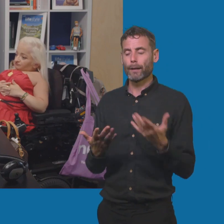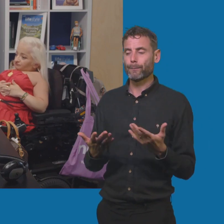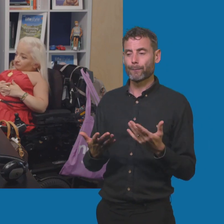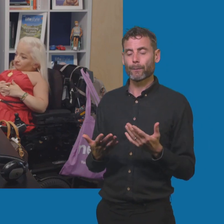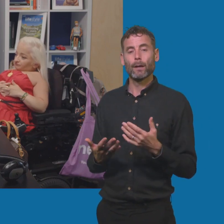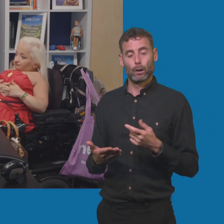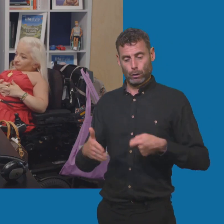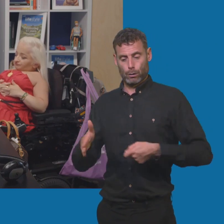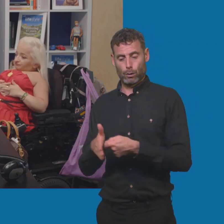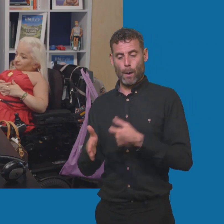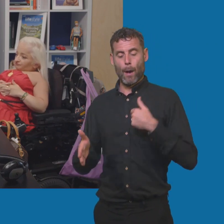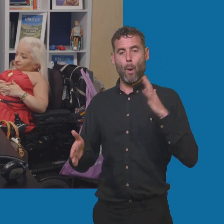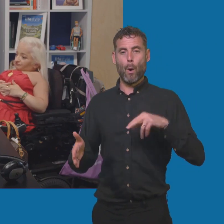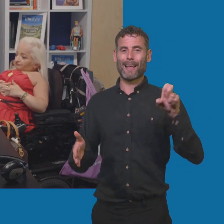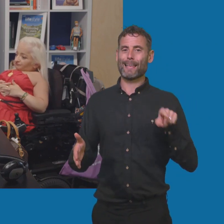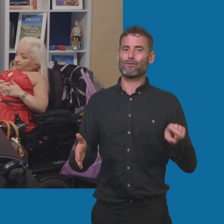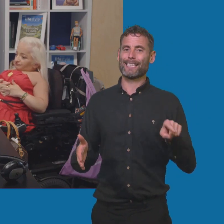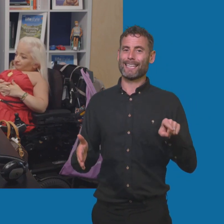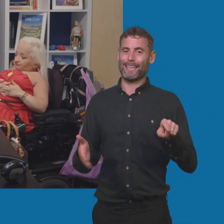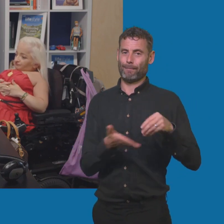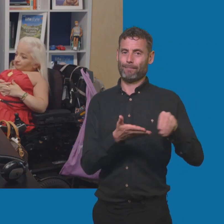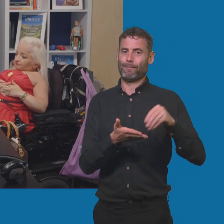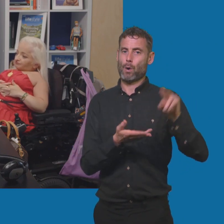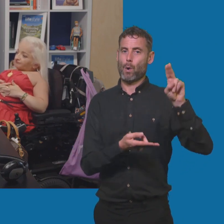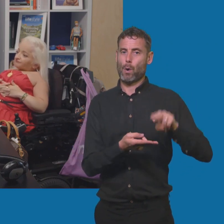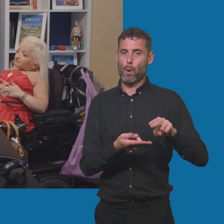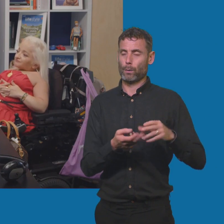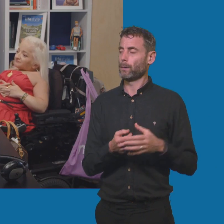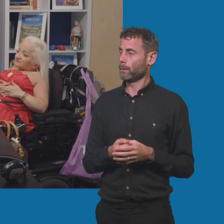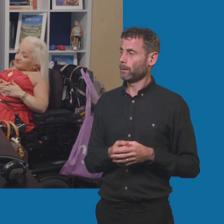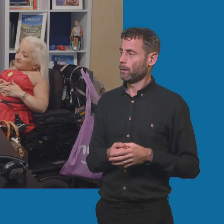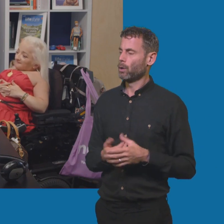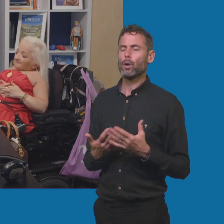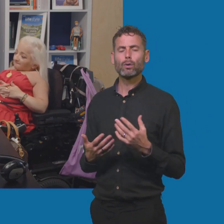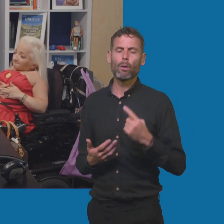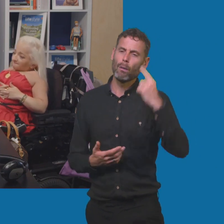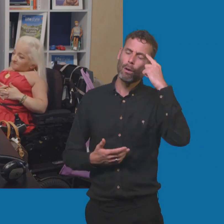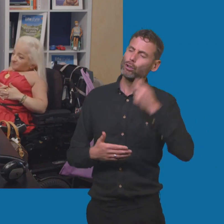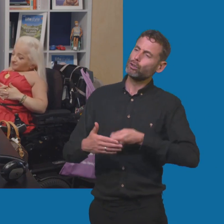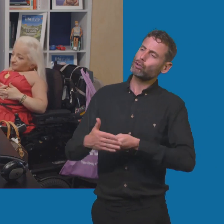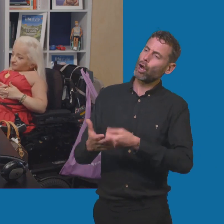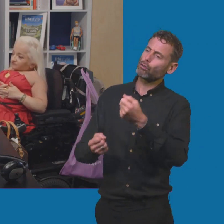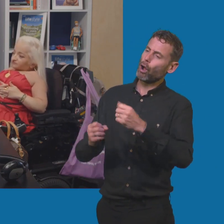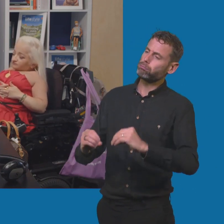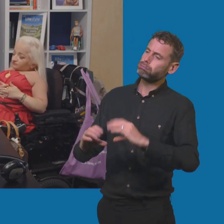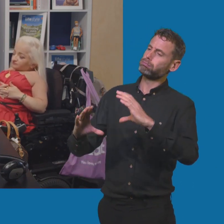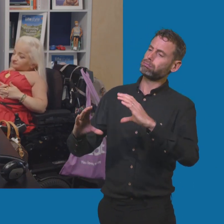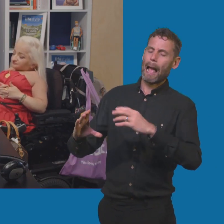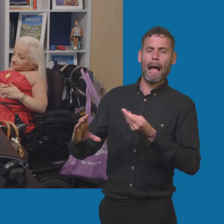electricity tariff. Now, the average electricity price in the UK, so people often ask me, how much does it cost to charge an electric car? And that's a really hard question to answer